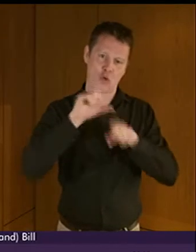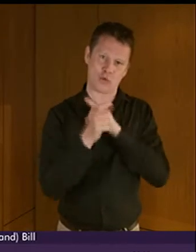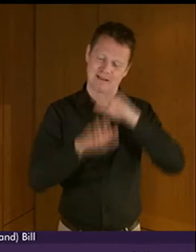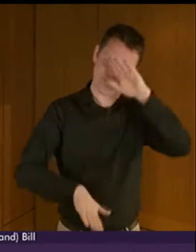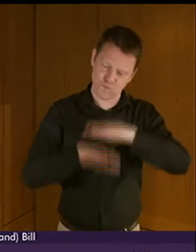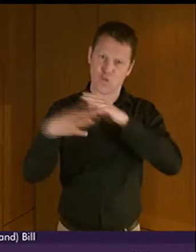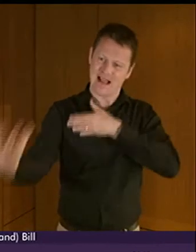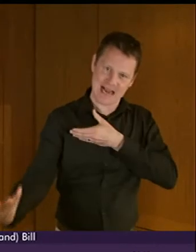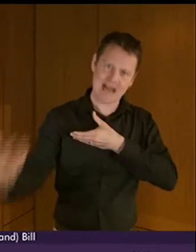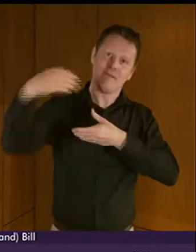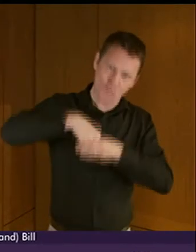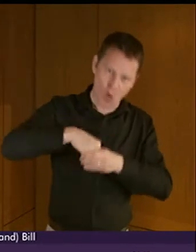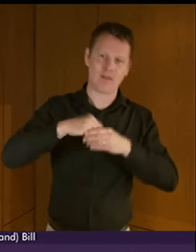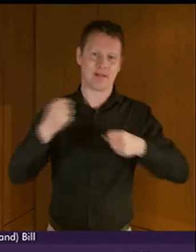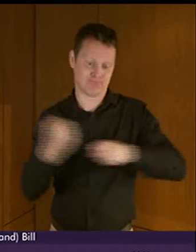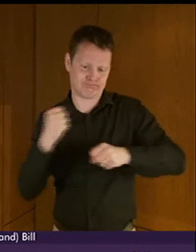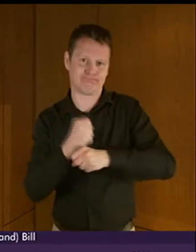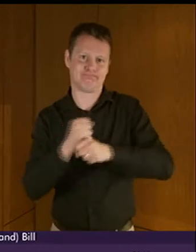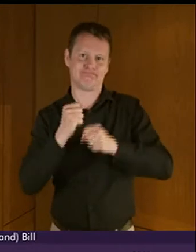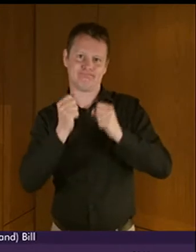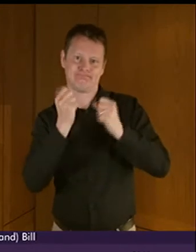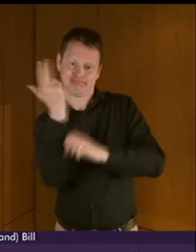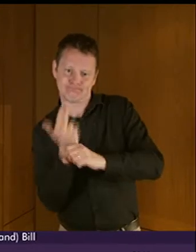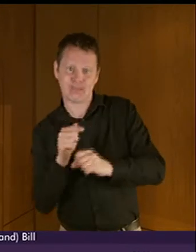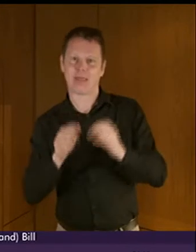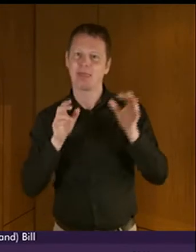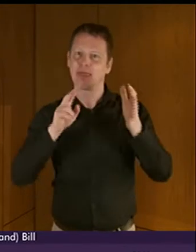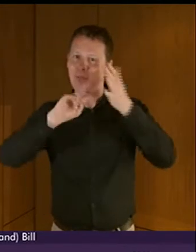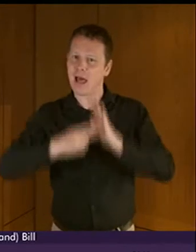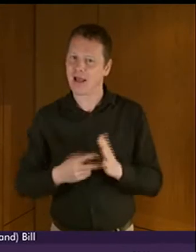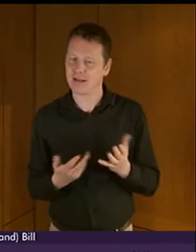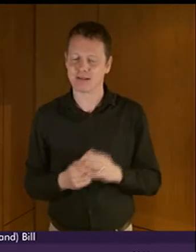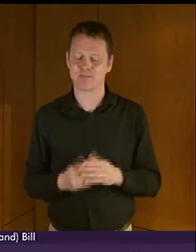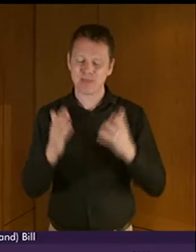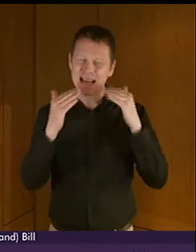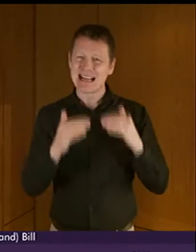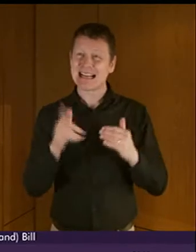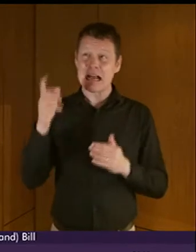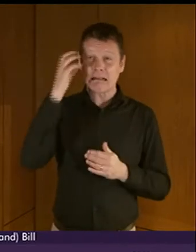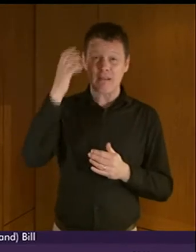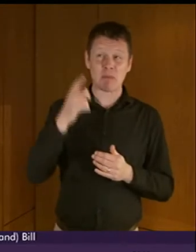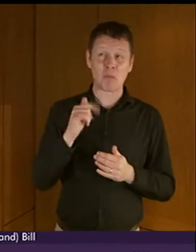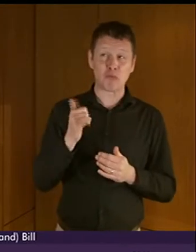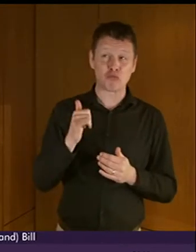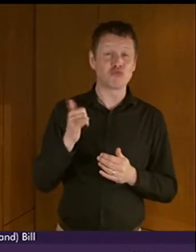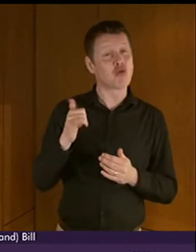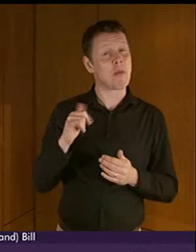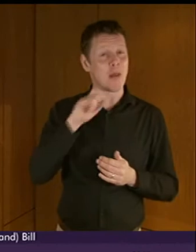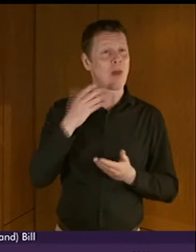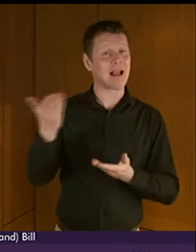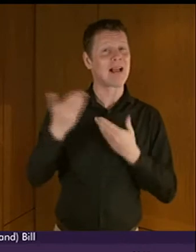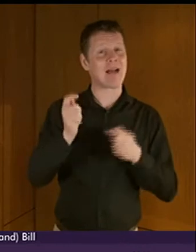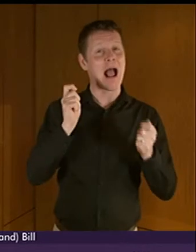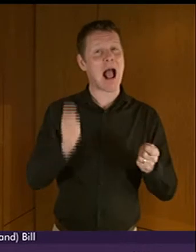production of those plans. On the likely government amendments Jane Baxter and others